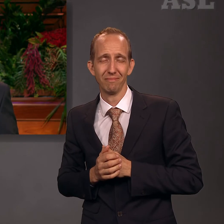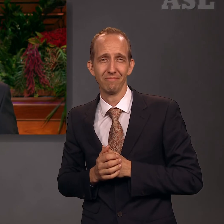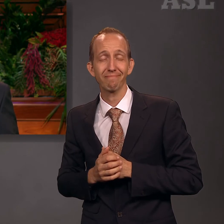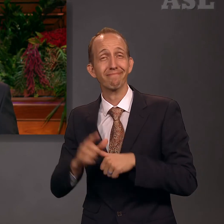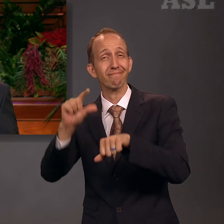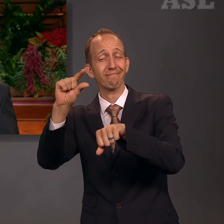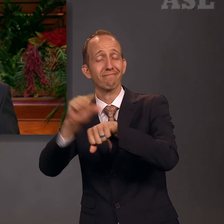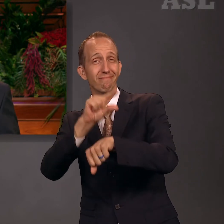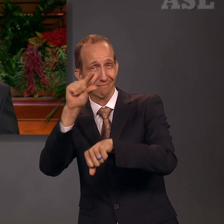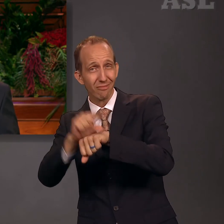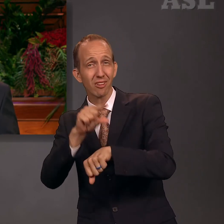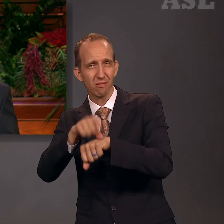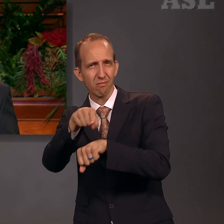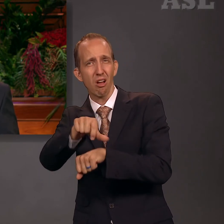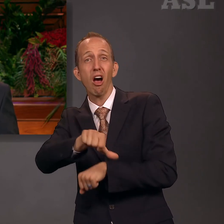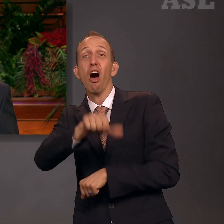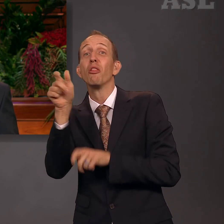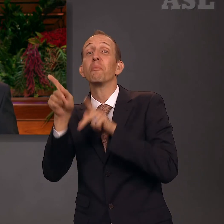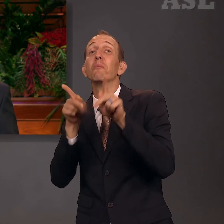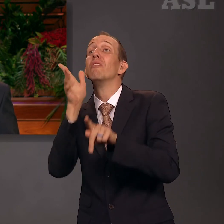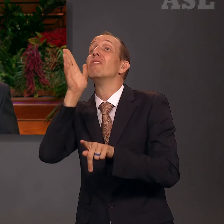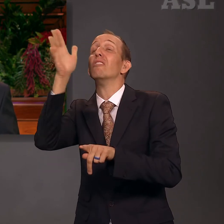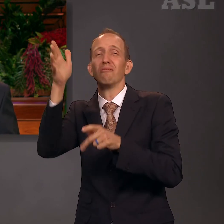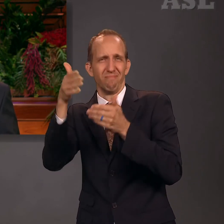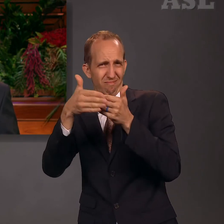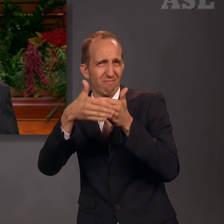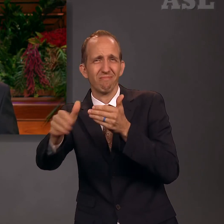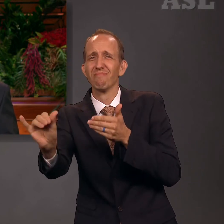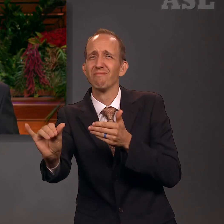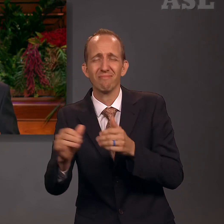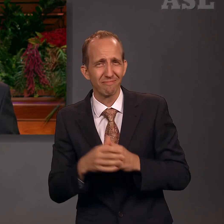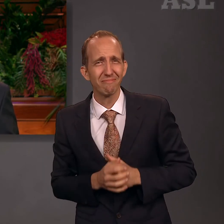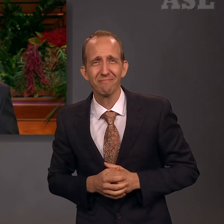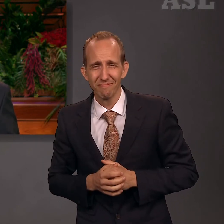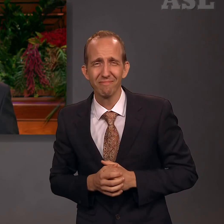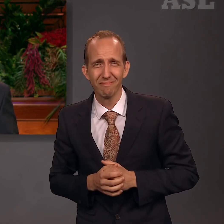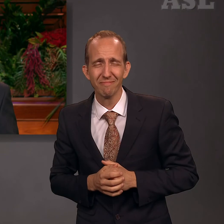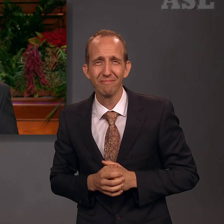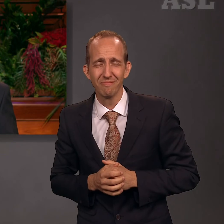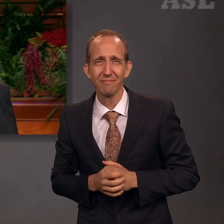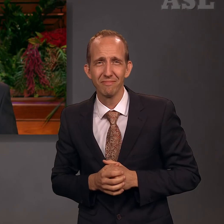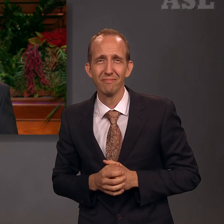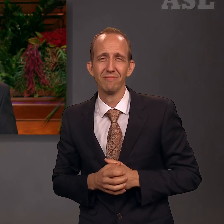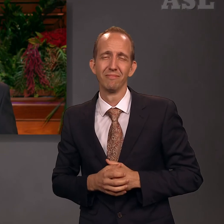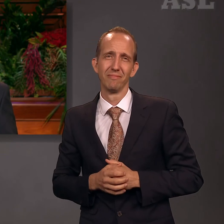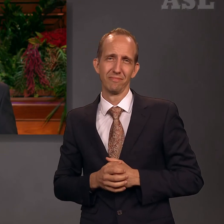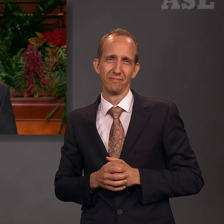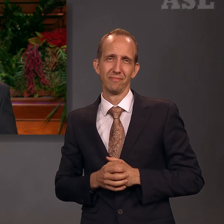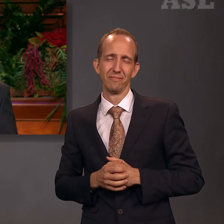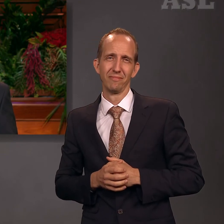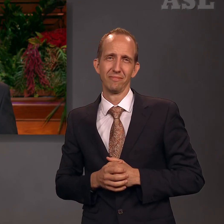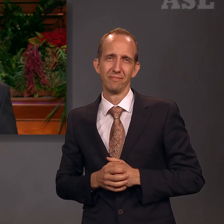not only now, but it will bless countless others in future generations.